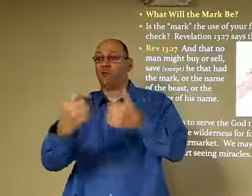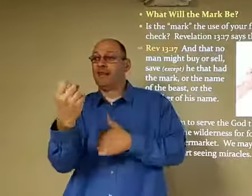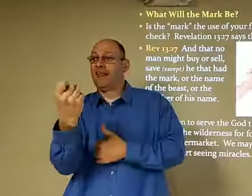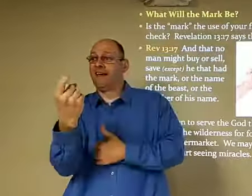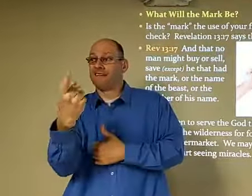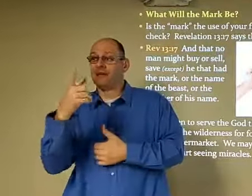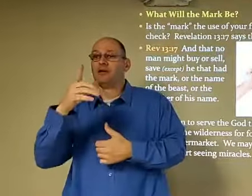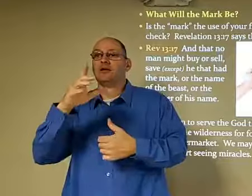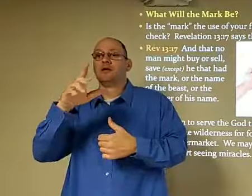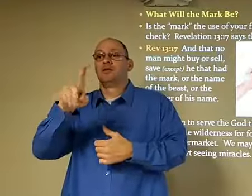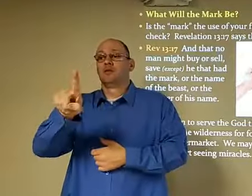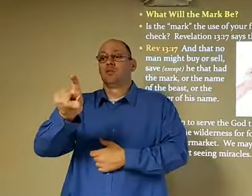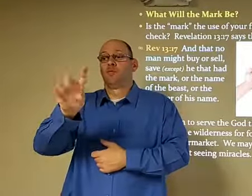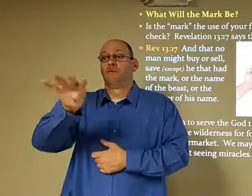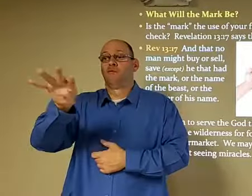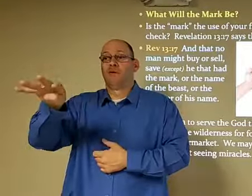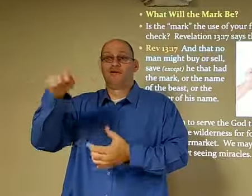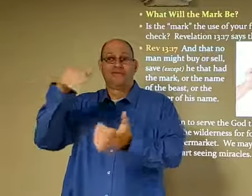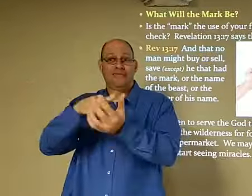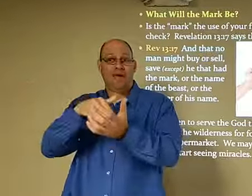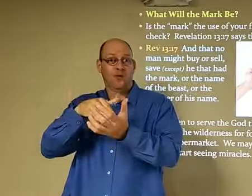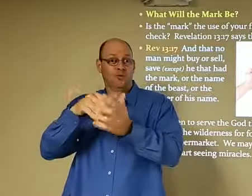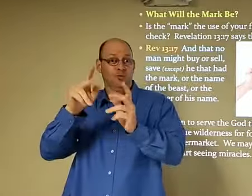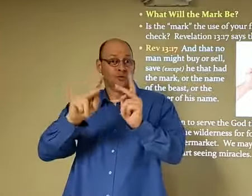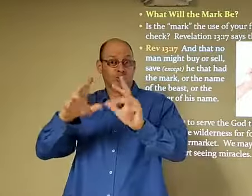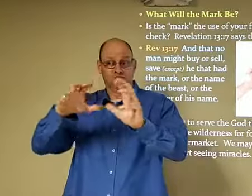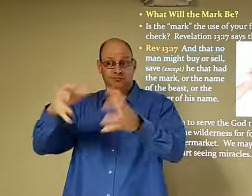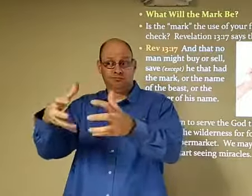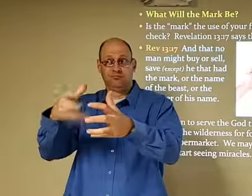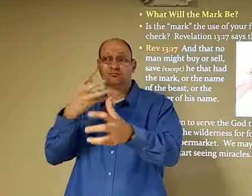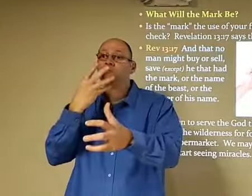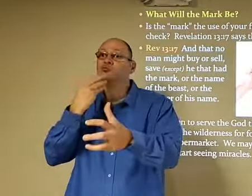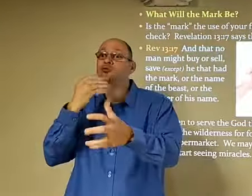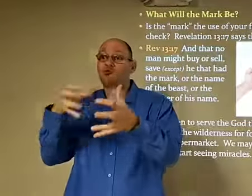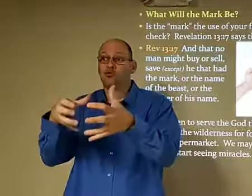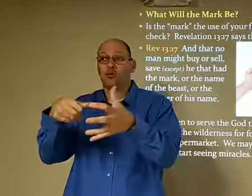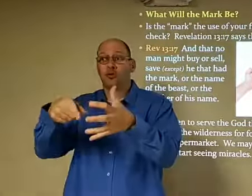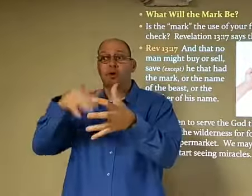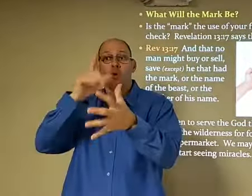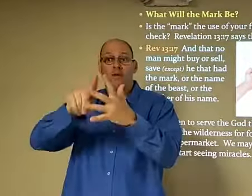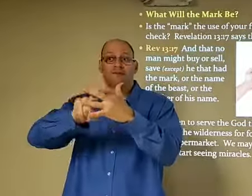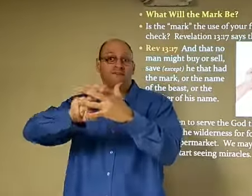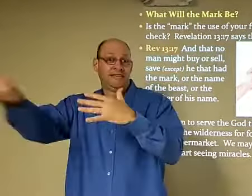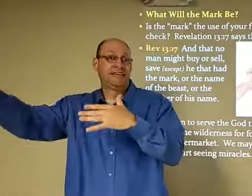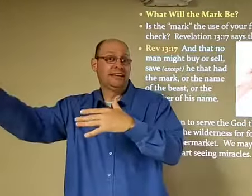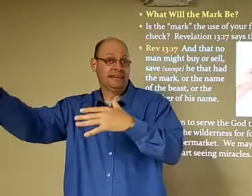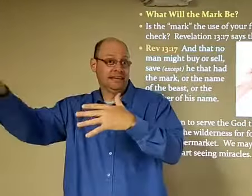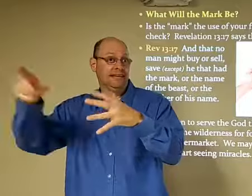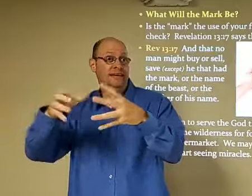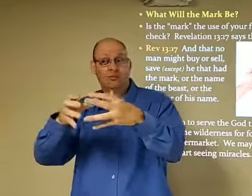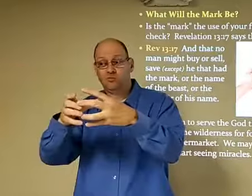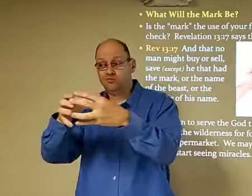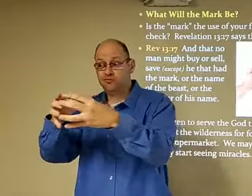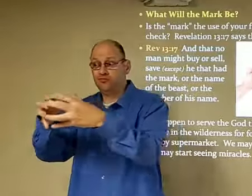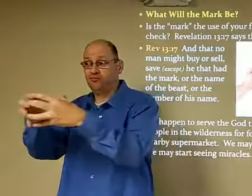so chapter 11 there was in reference to the 144,000 Jews that will be fleeing